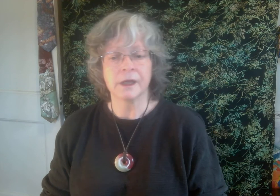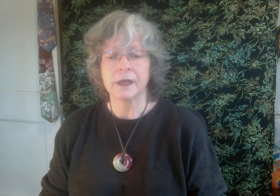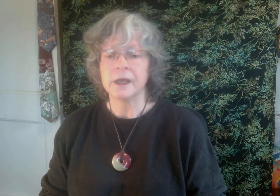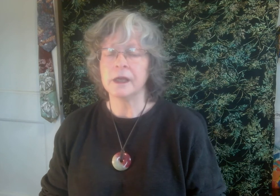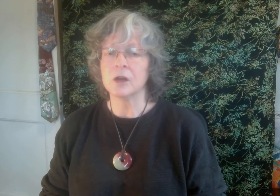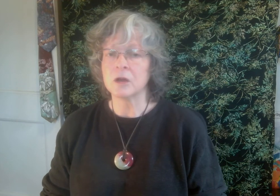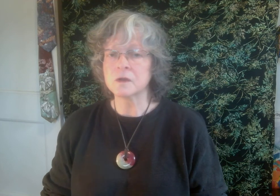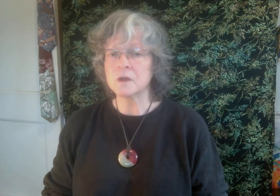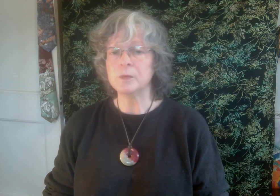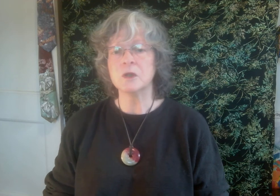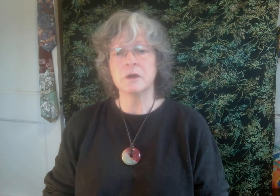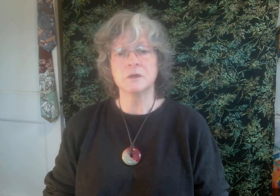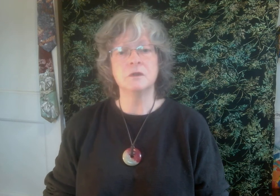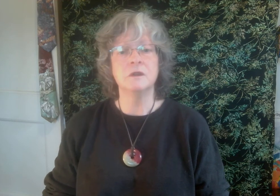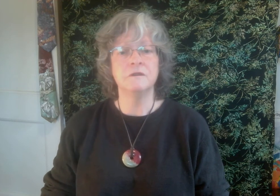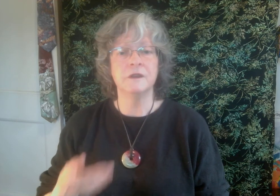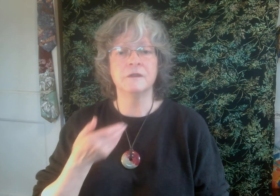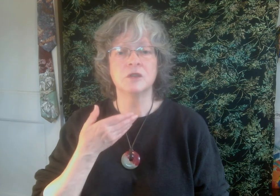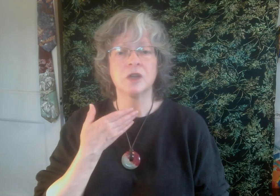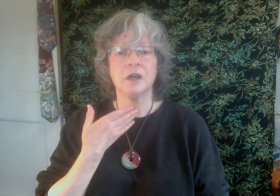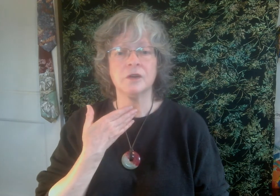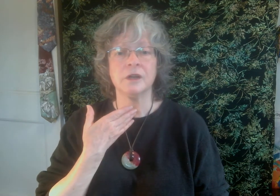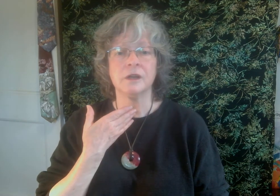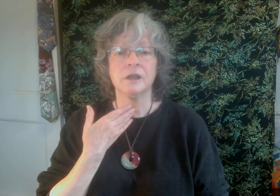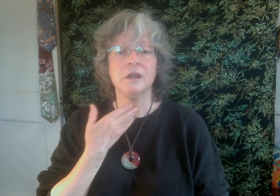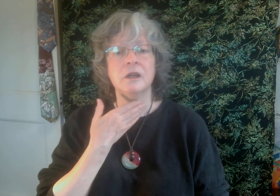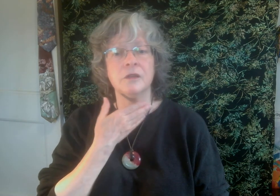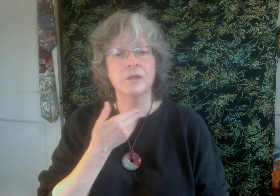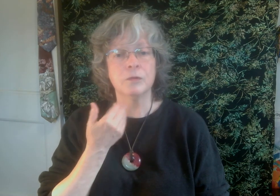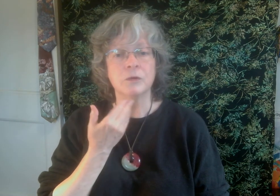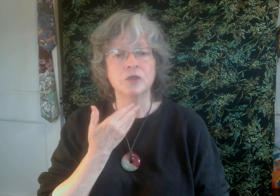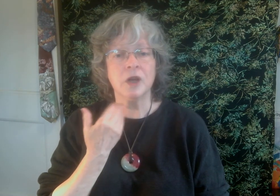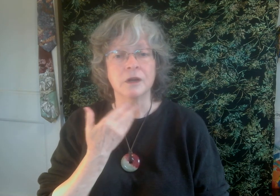It also belongs to the fifth chakra, the throat chakra.